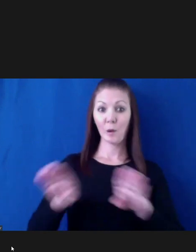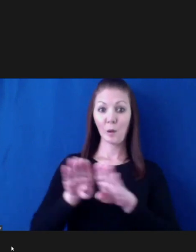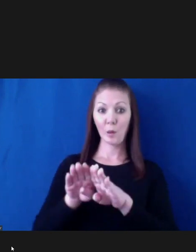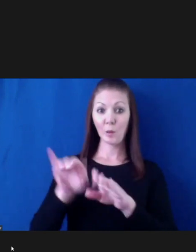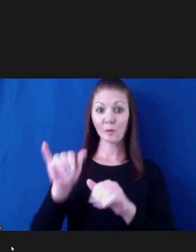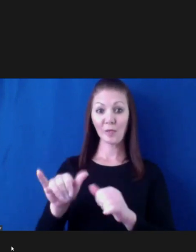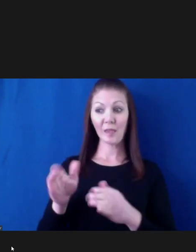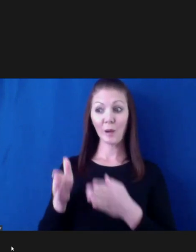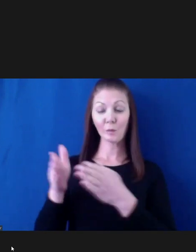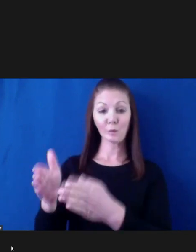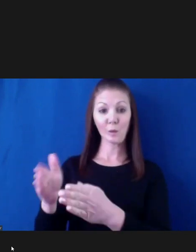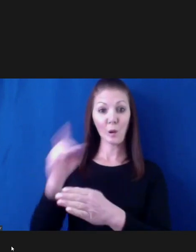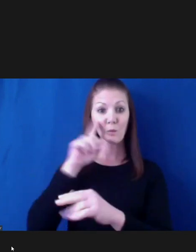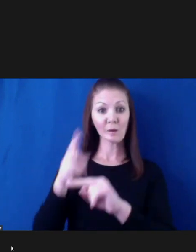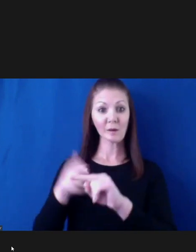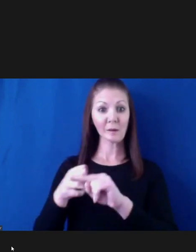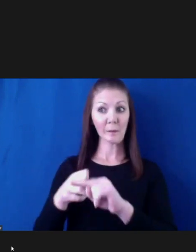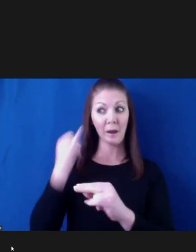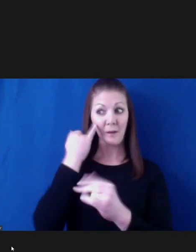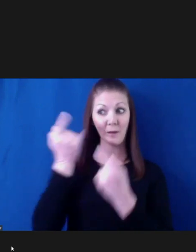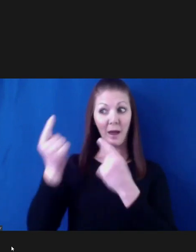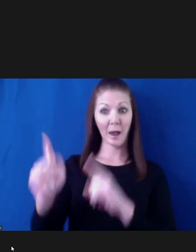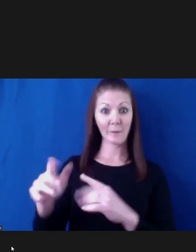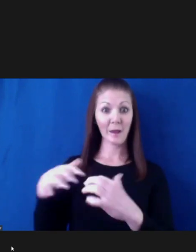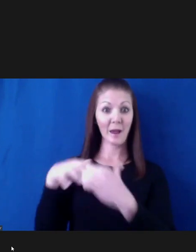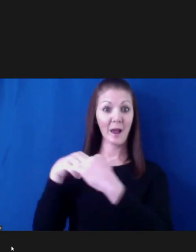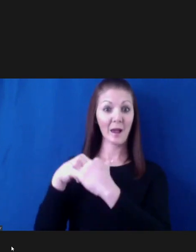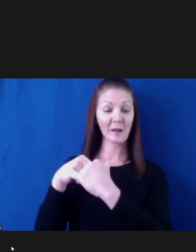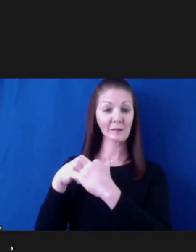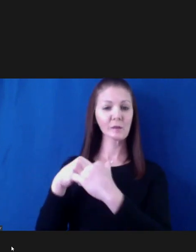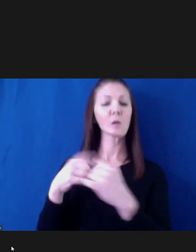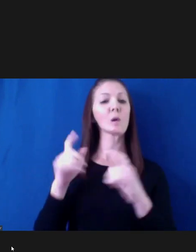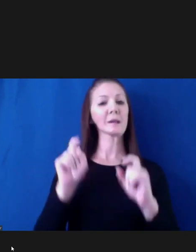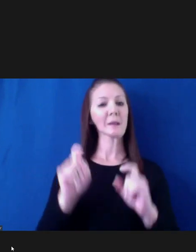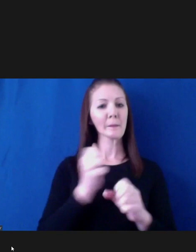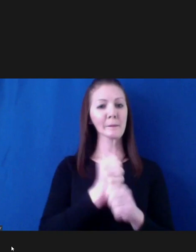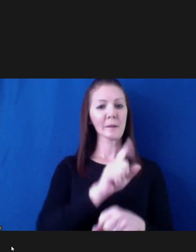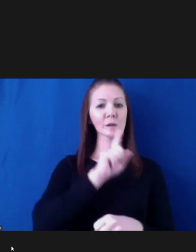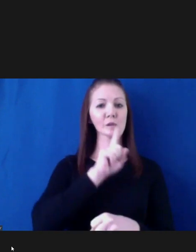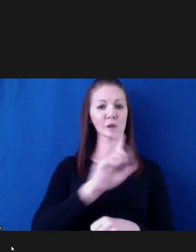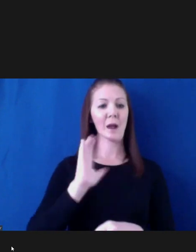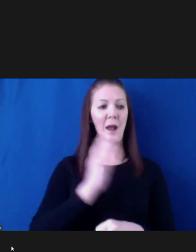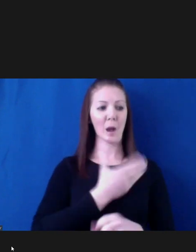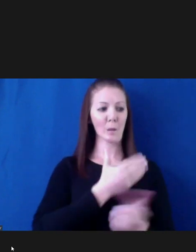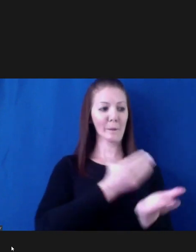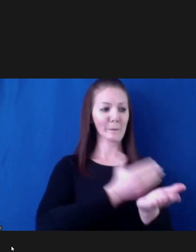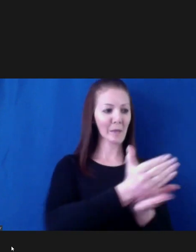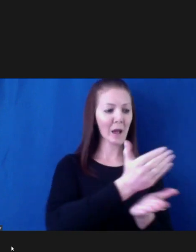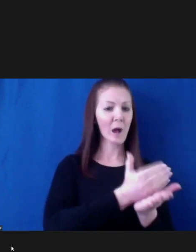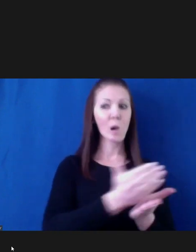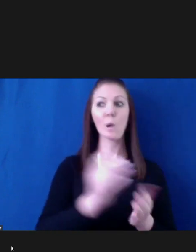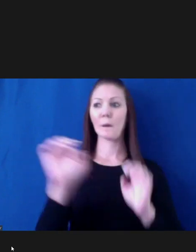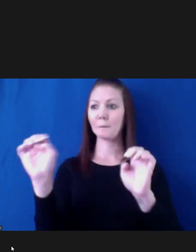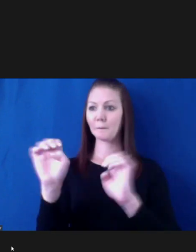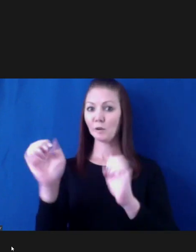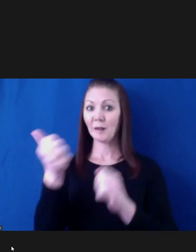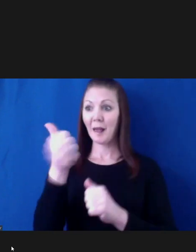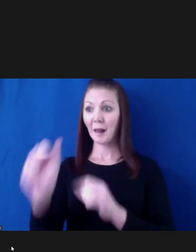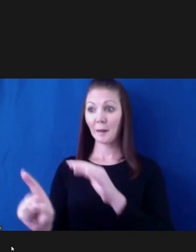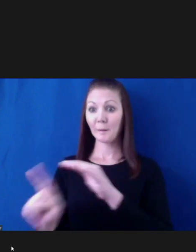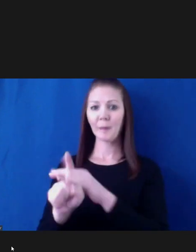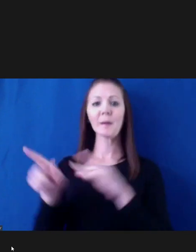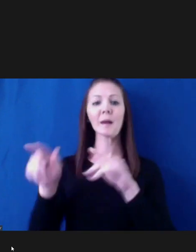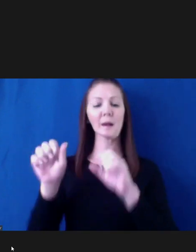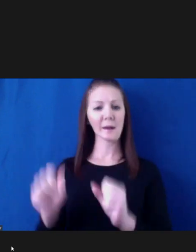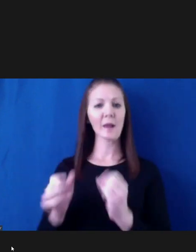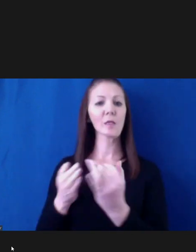making sure our plows and emergency vehicles can continue operating. This is going to go on through the evening. So